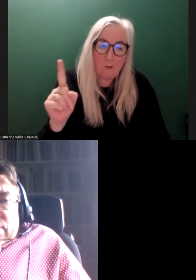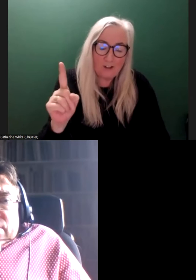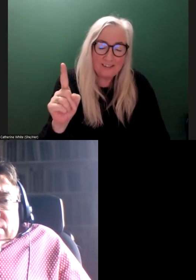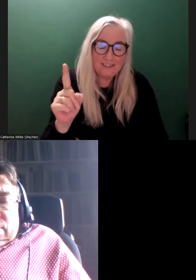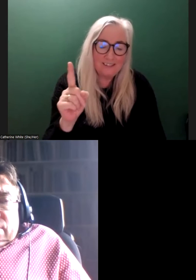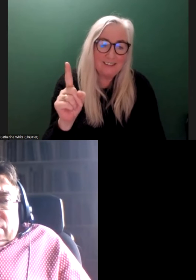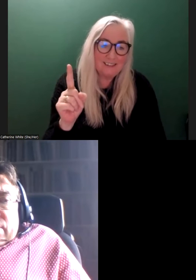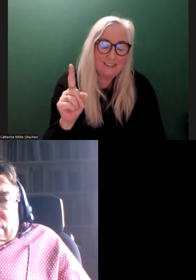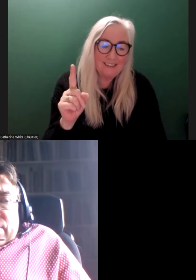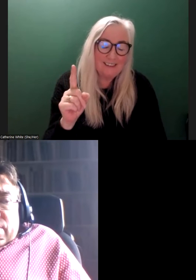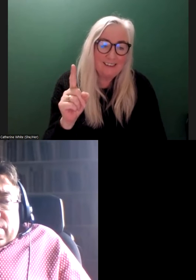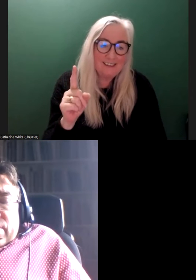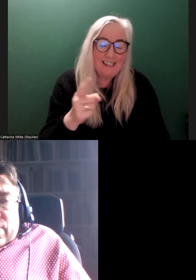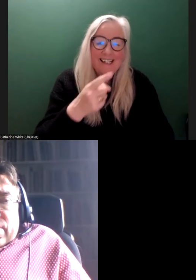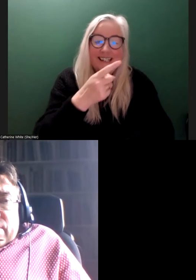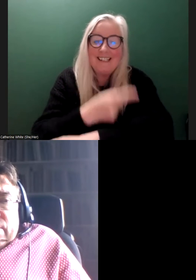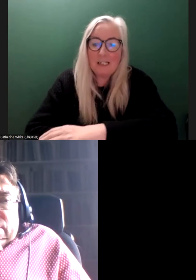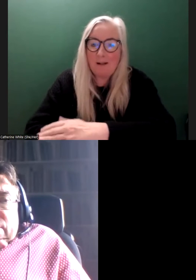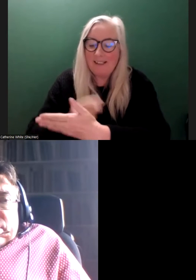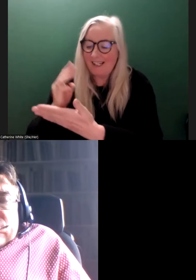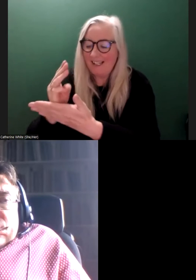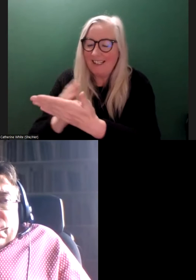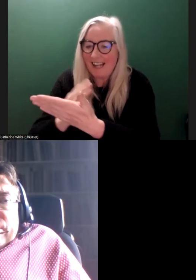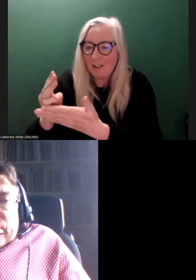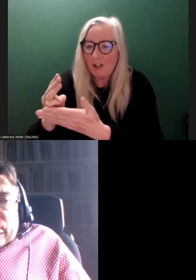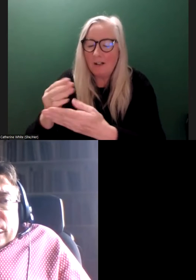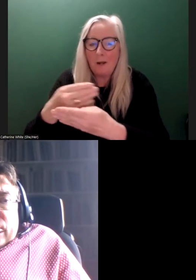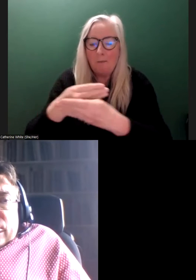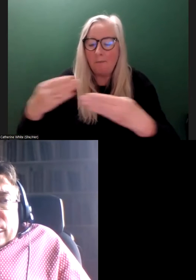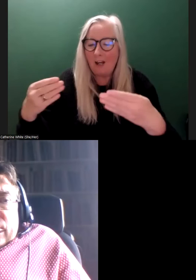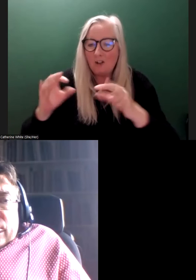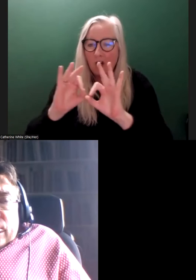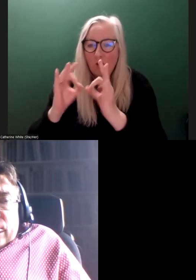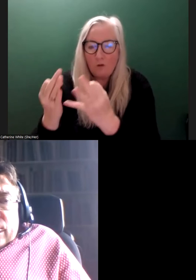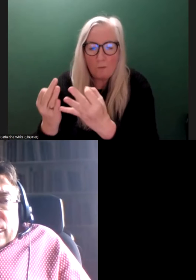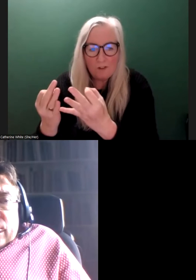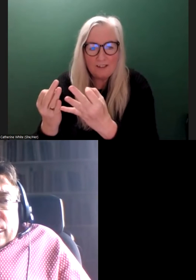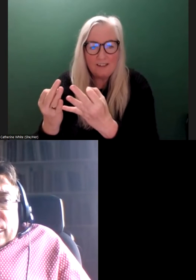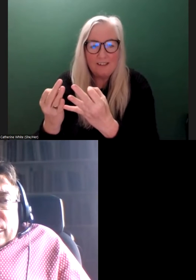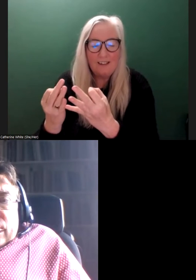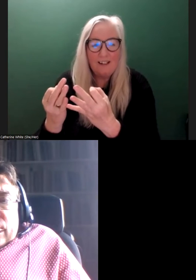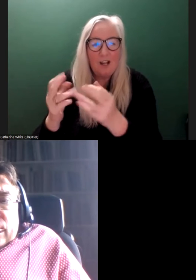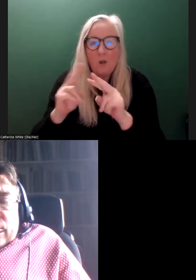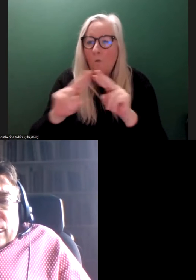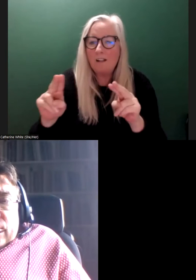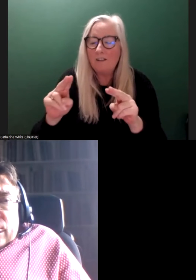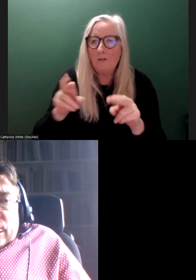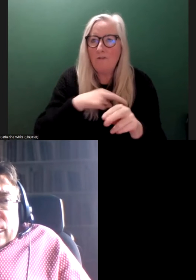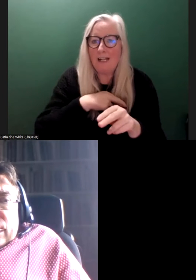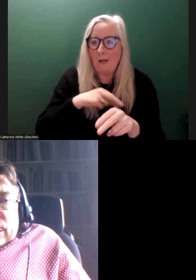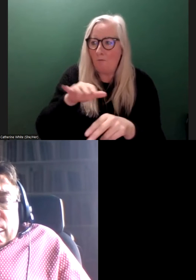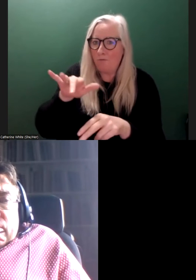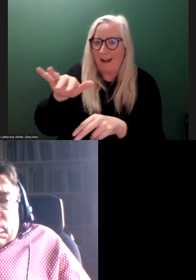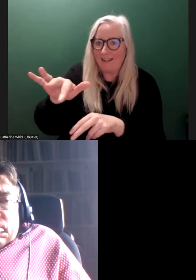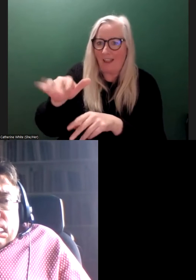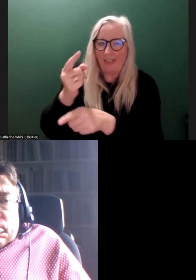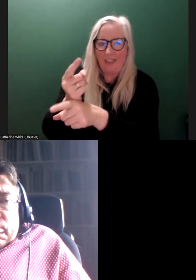disability sector in that one, the major groups, just puts in a paper in that. They don't really. There wasn't really a presence there this year or not that